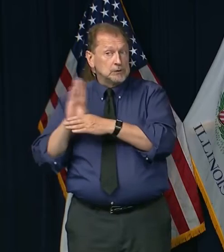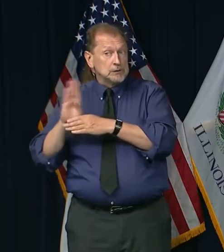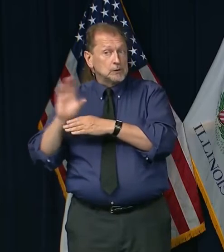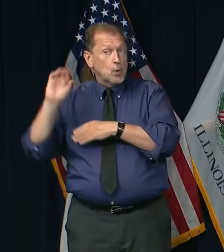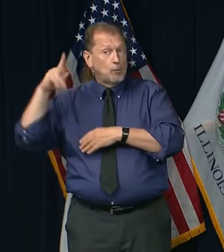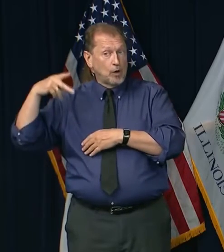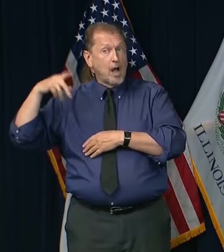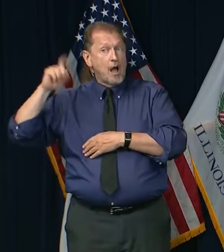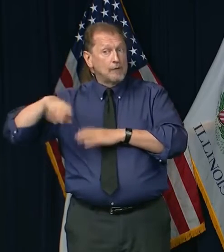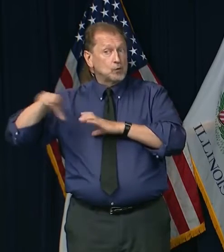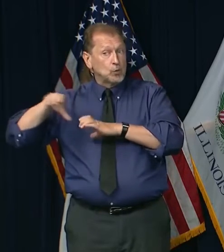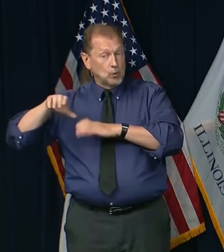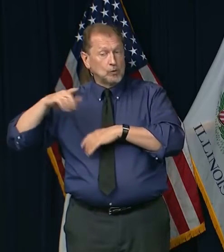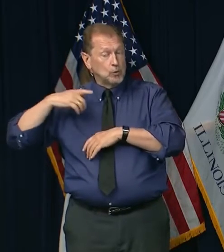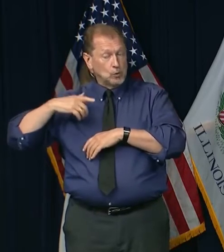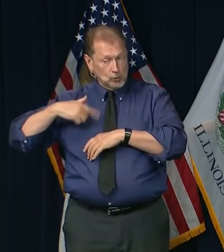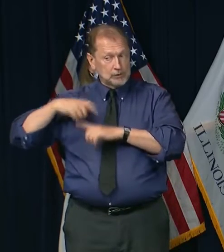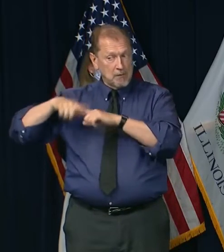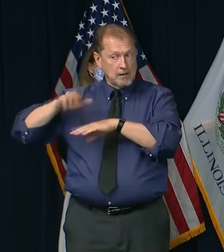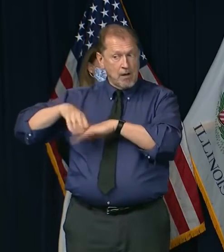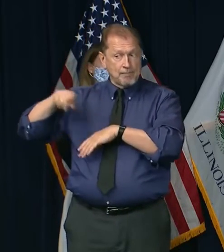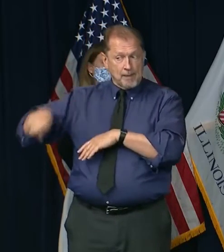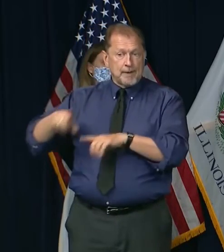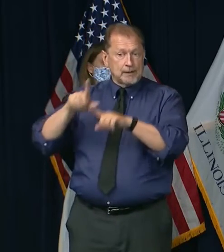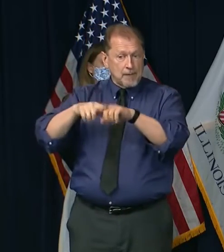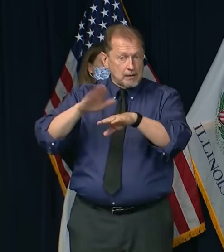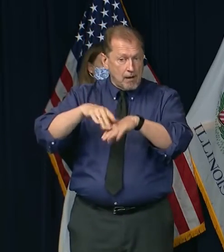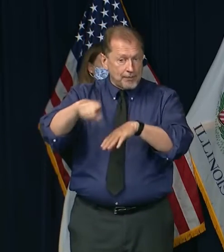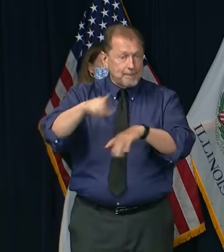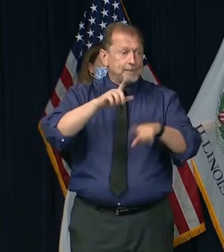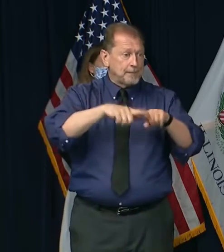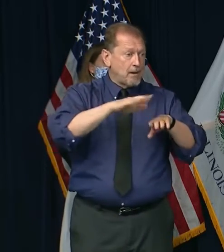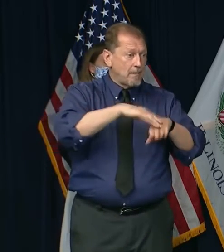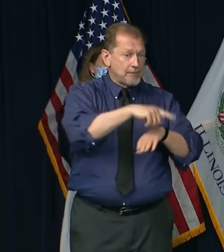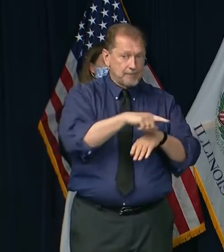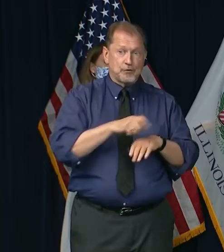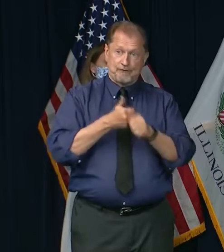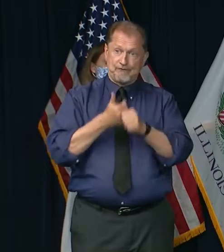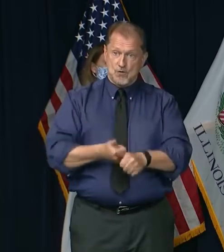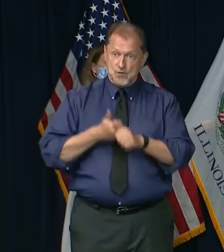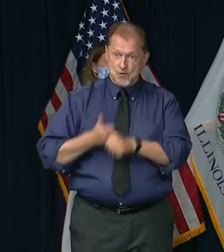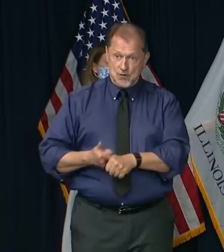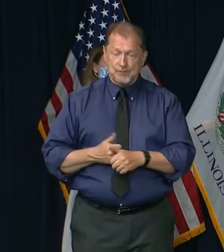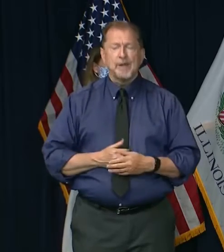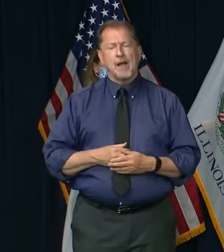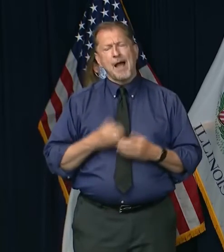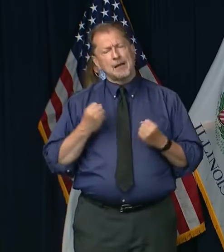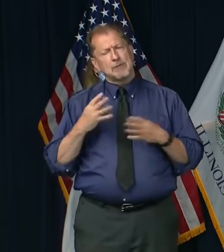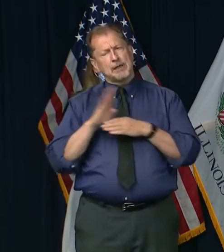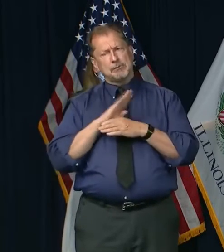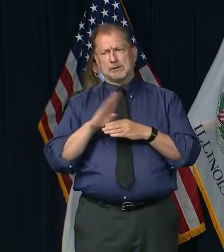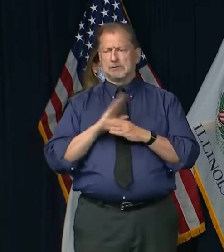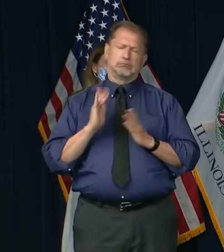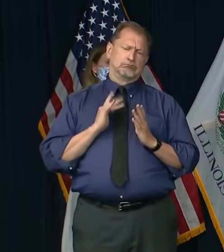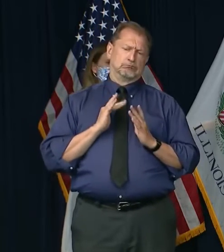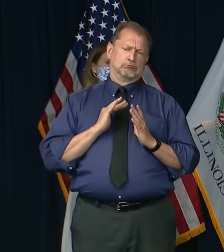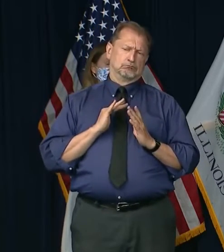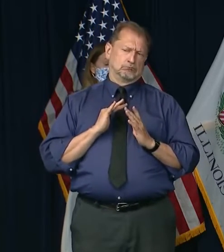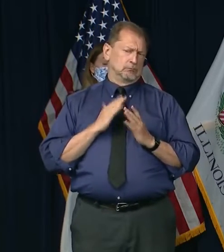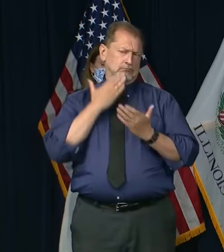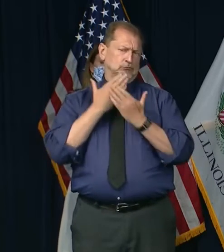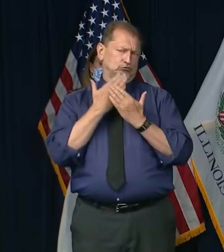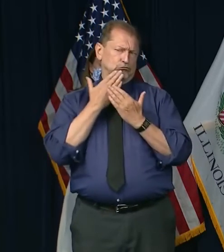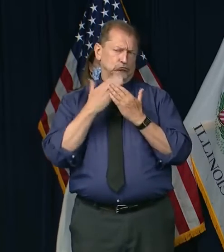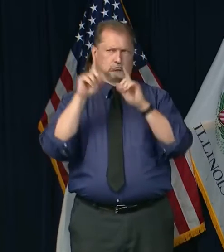do. And we're absolutely relying upon them to do that. And many have been very, very responsible, I might add.